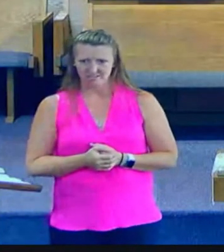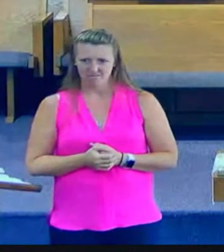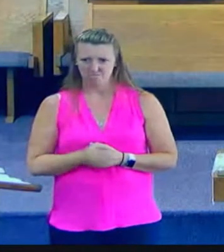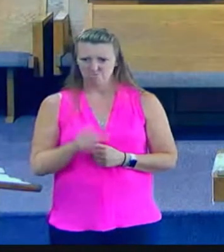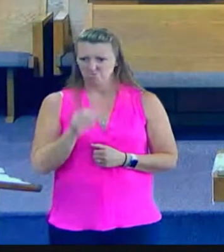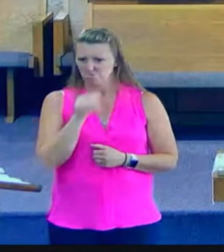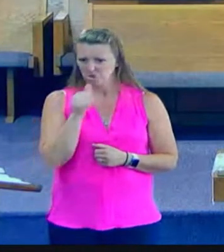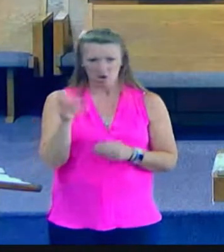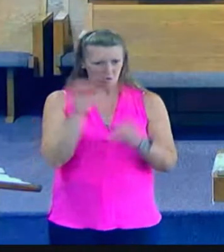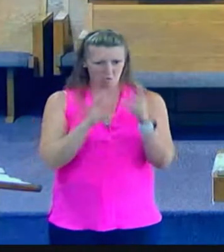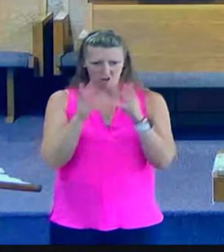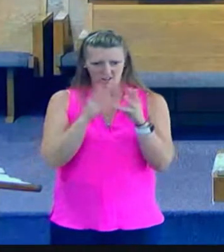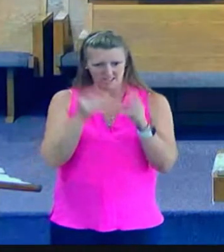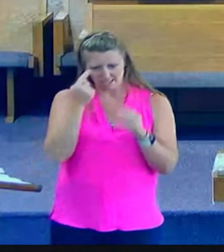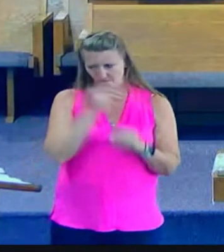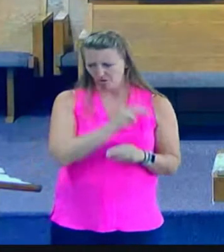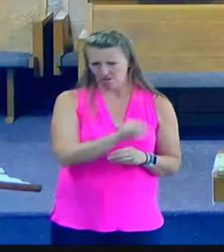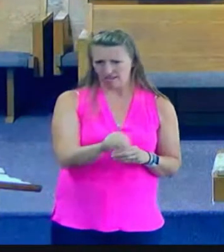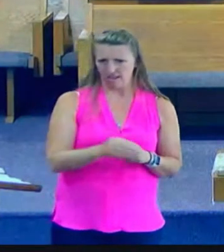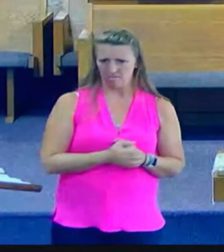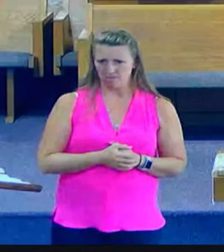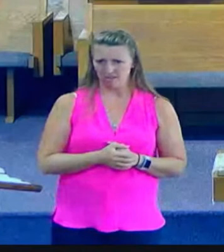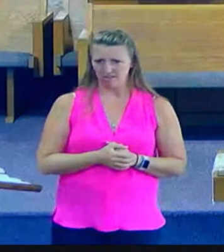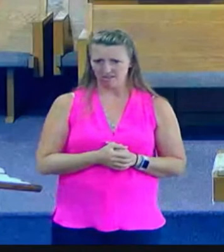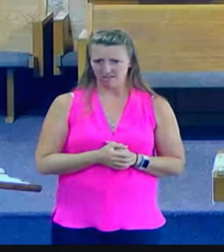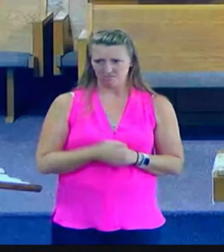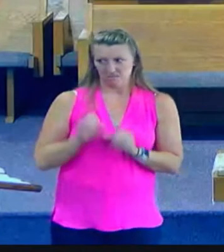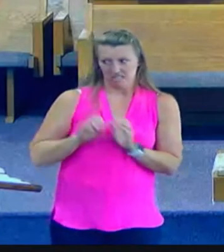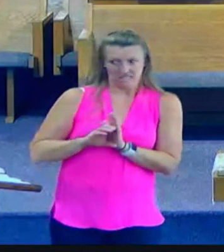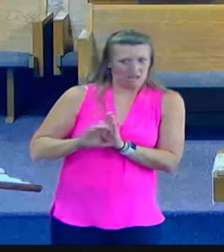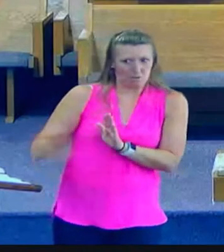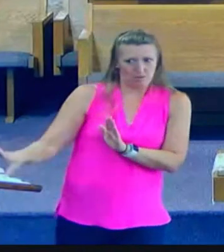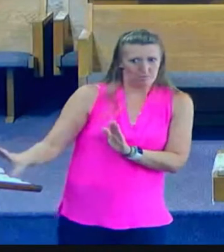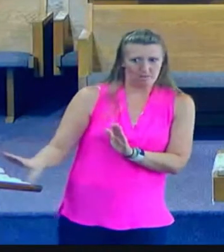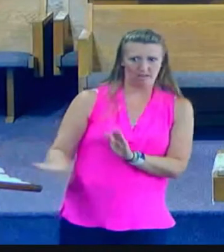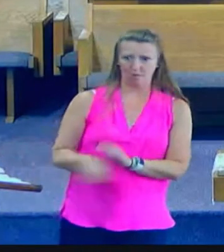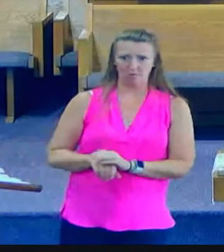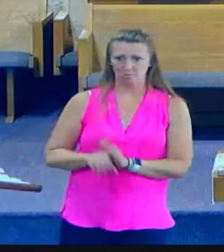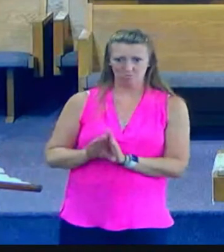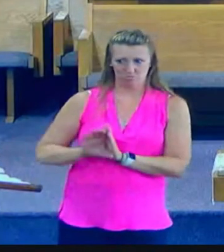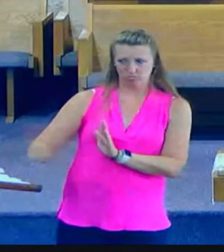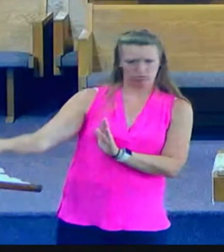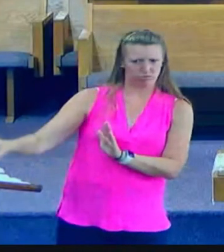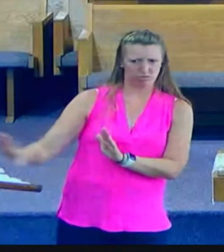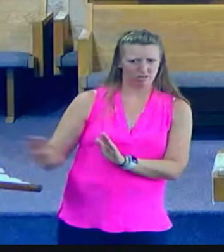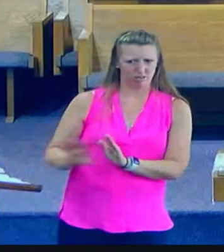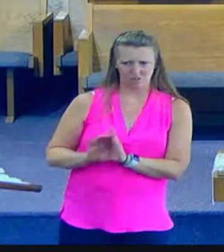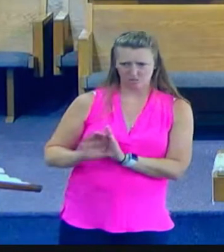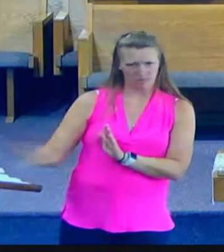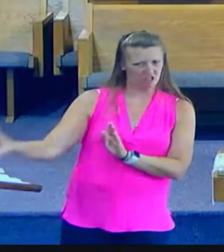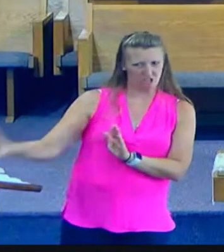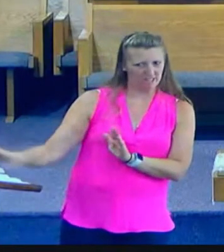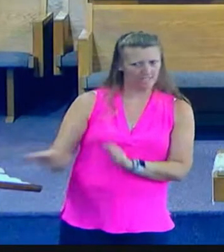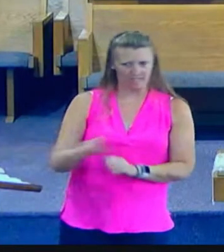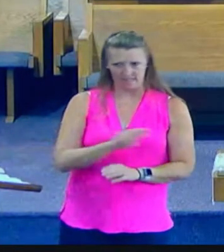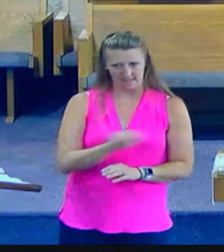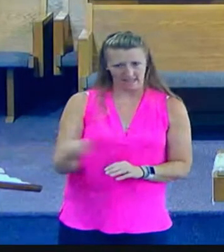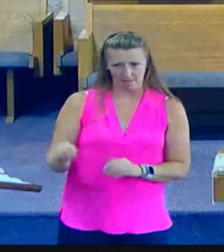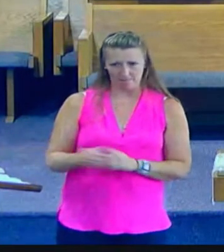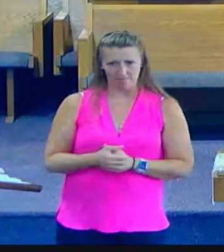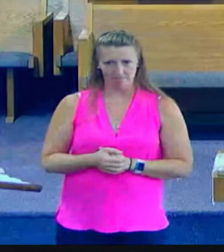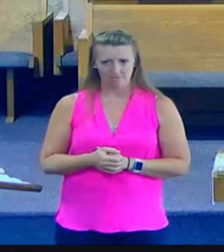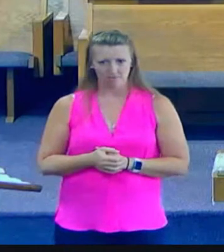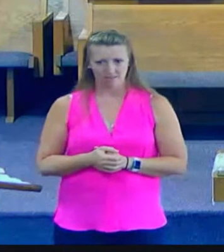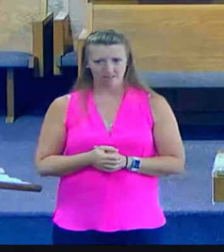Well, remember, John had introduced Jesus as the Lamb of God that takes away the sin of the world, as the light that comes